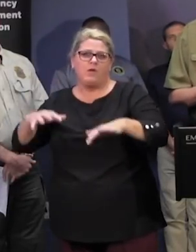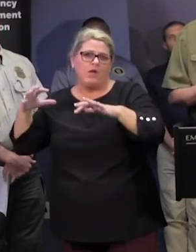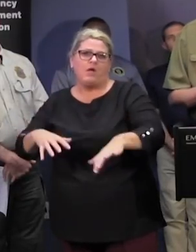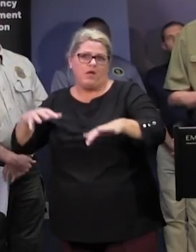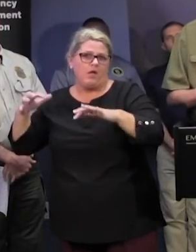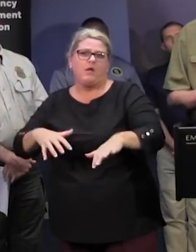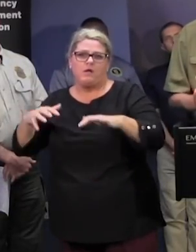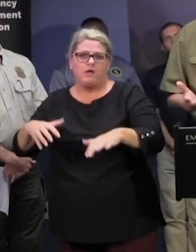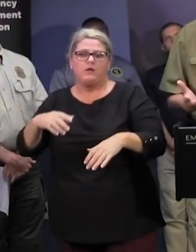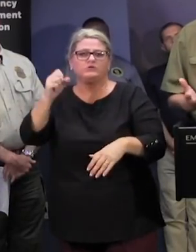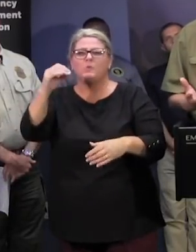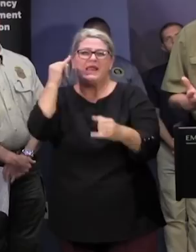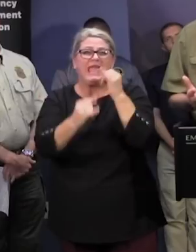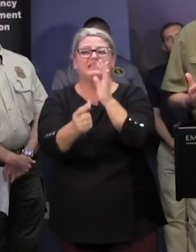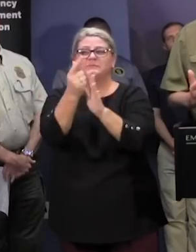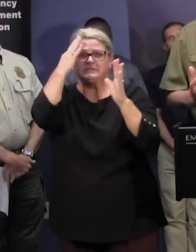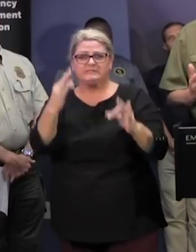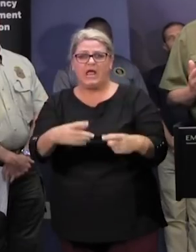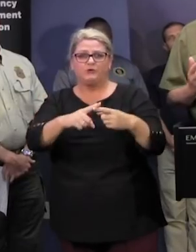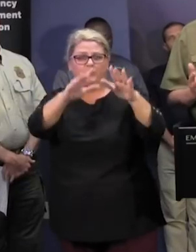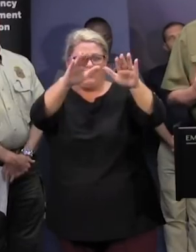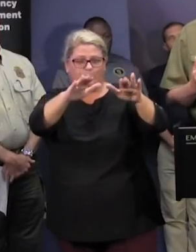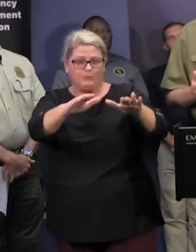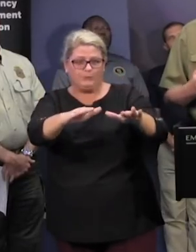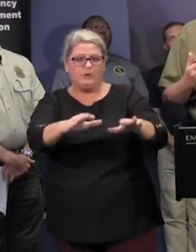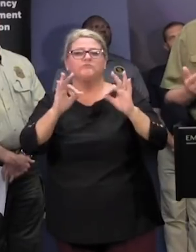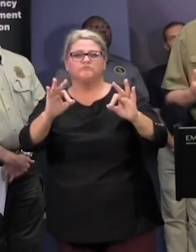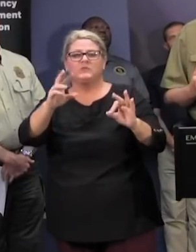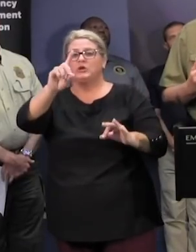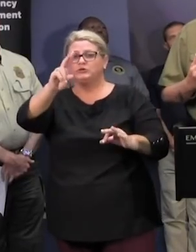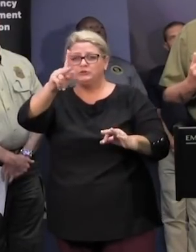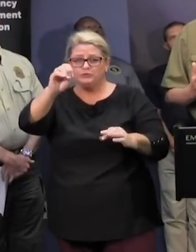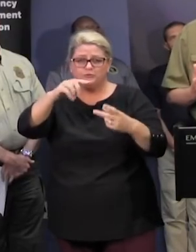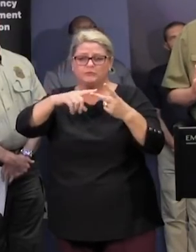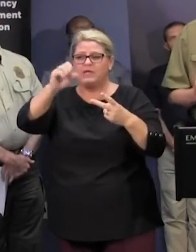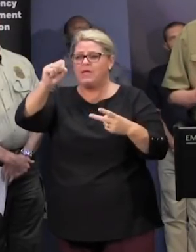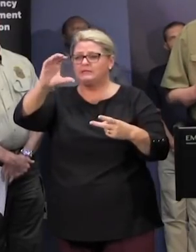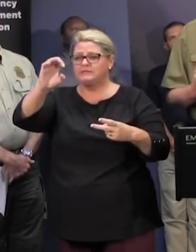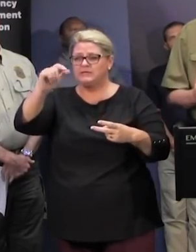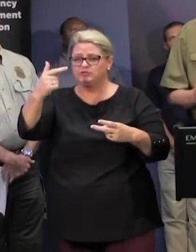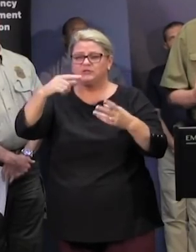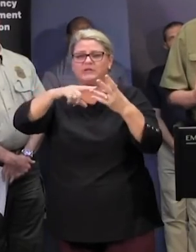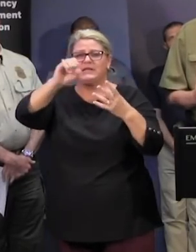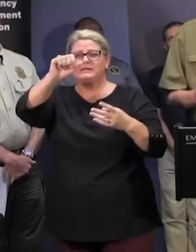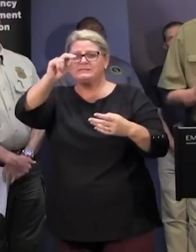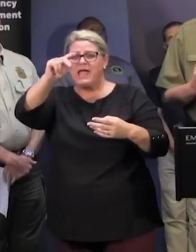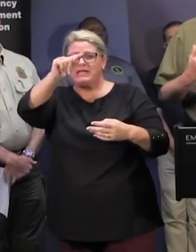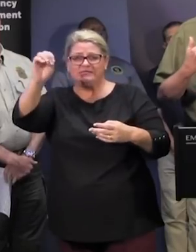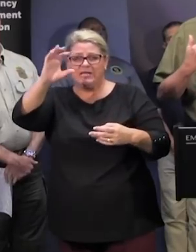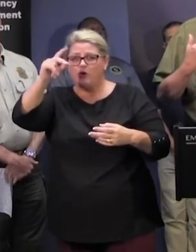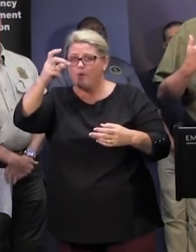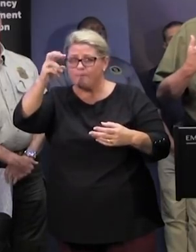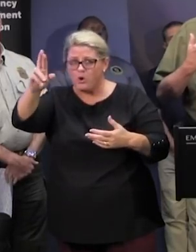where they had to release water at the last minute so by working with duke and scng and santee cooper in our large reservoirs